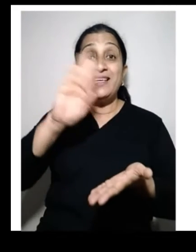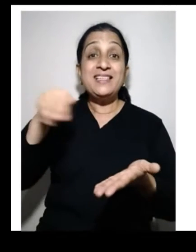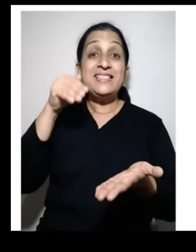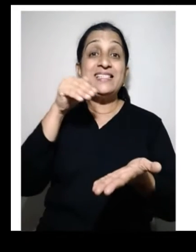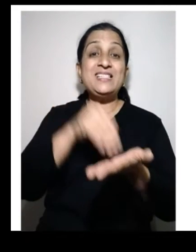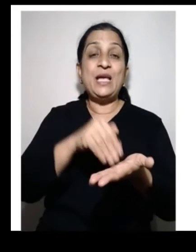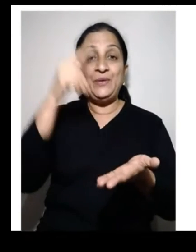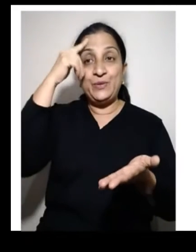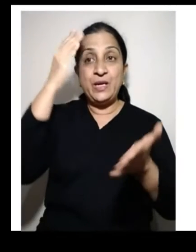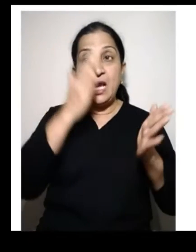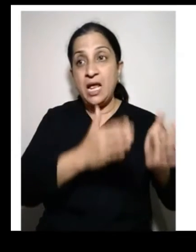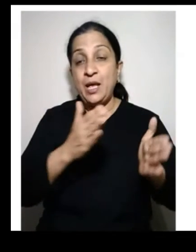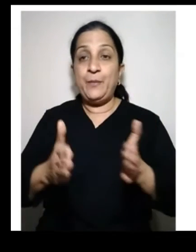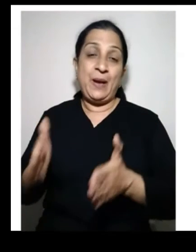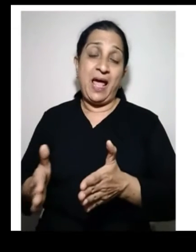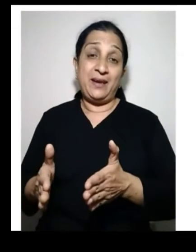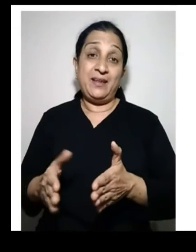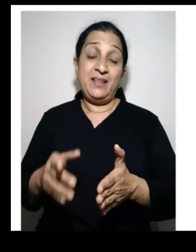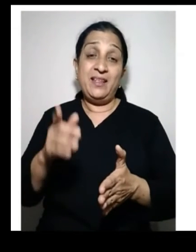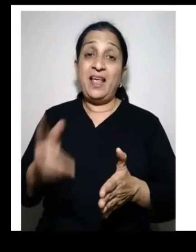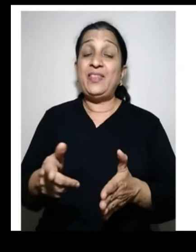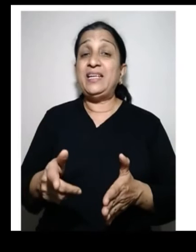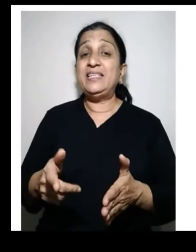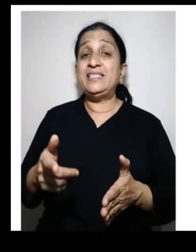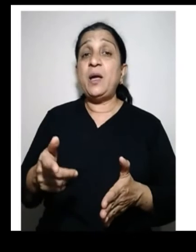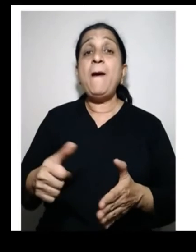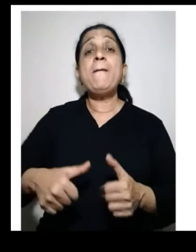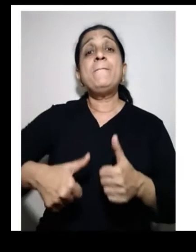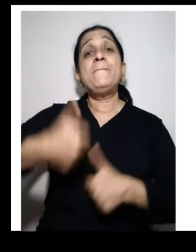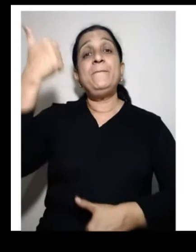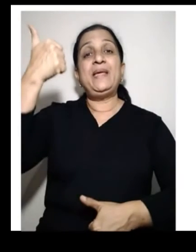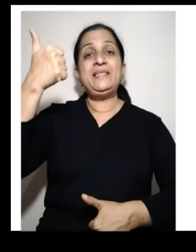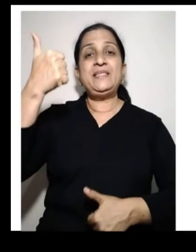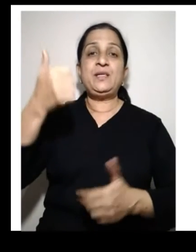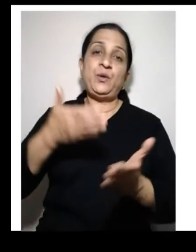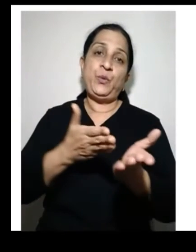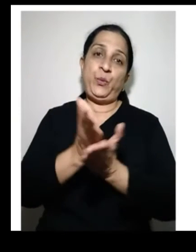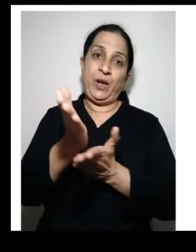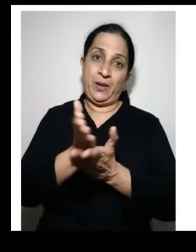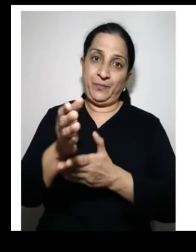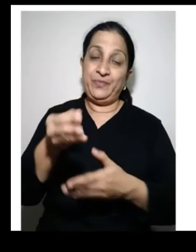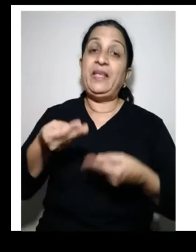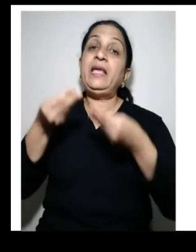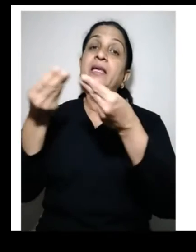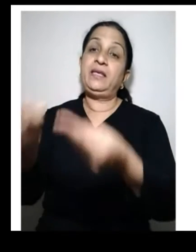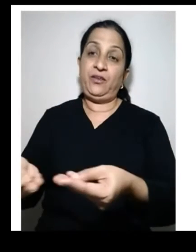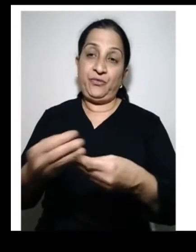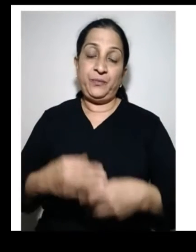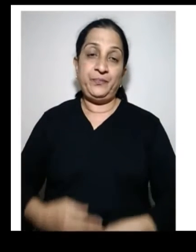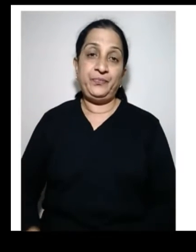its own central plan in the most efficient way.